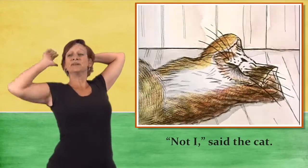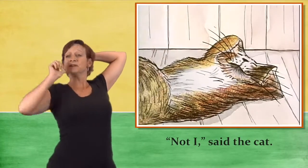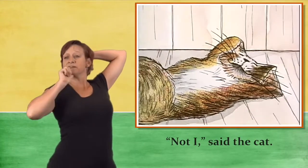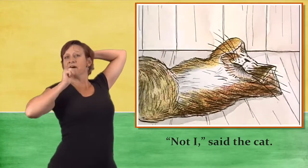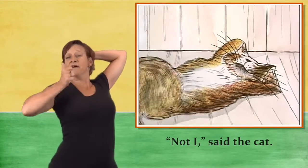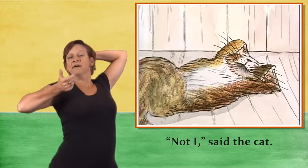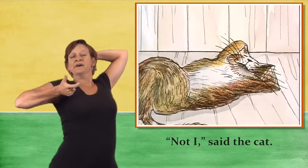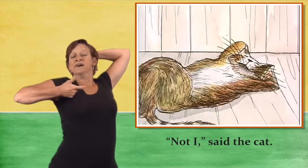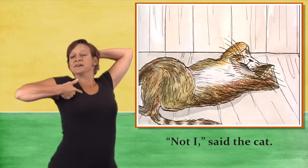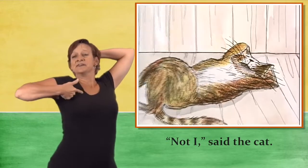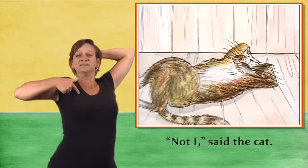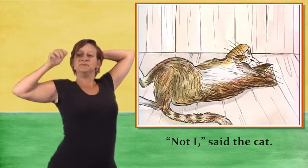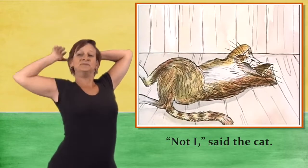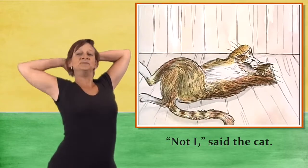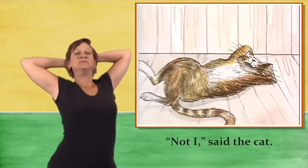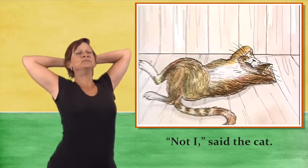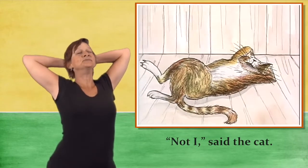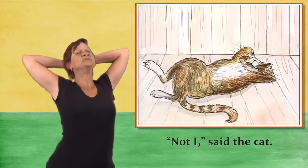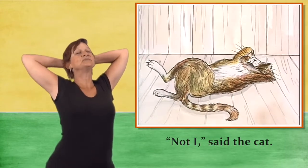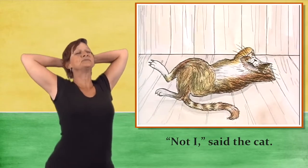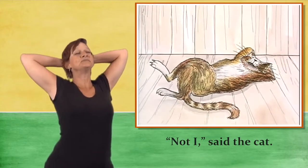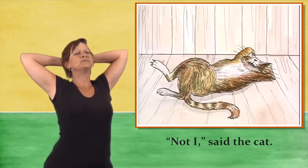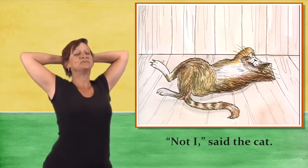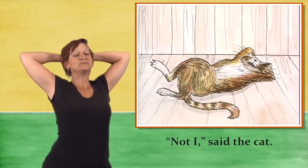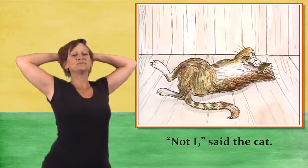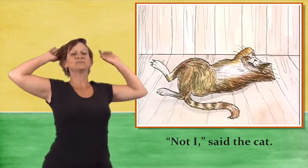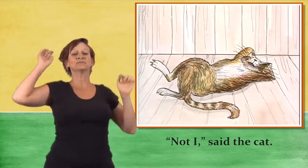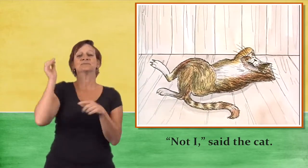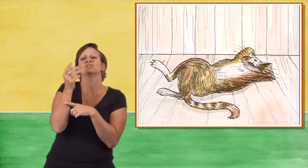Not I, said the cat.